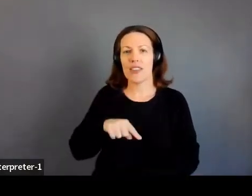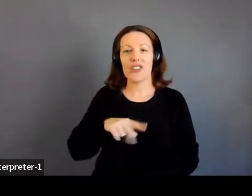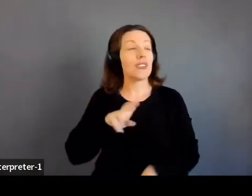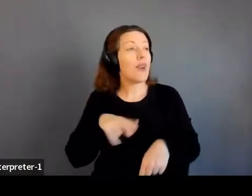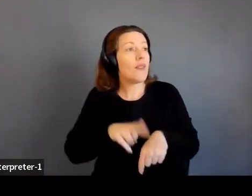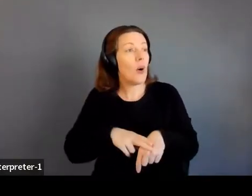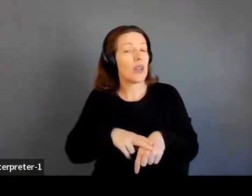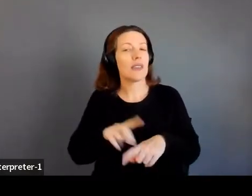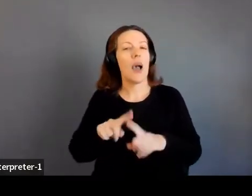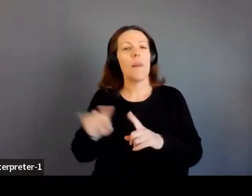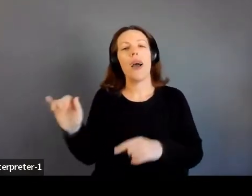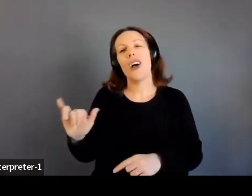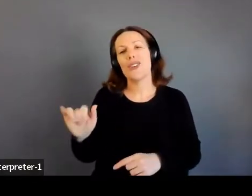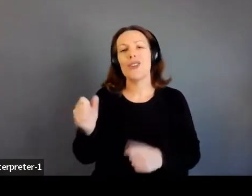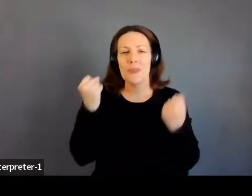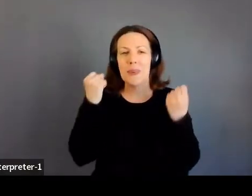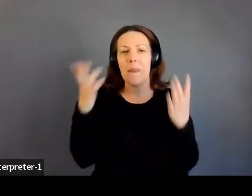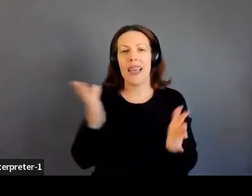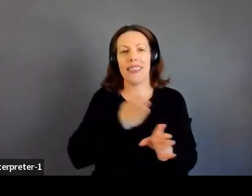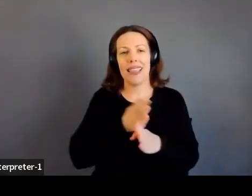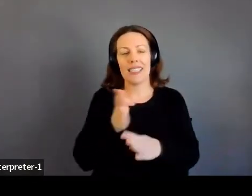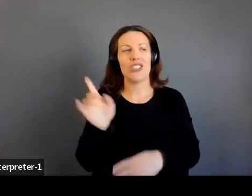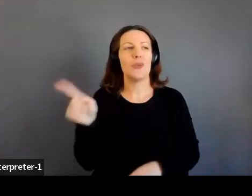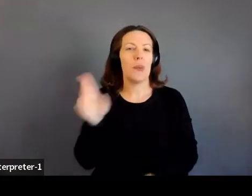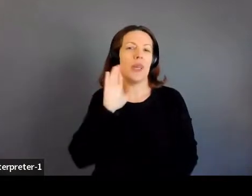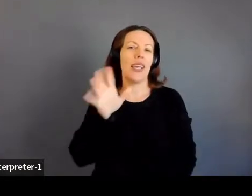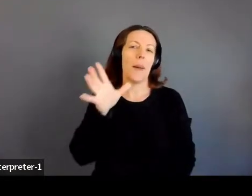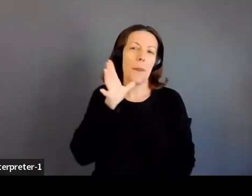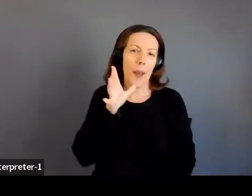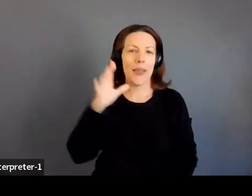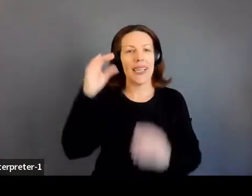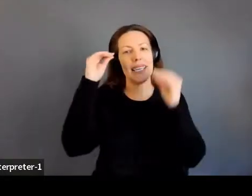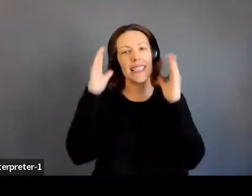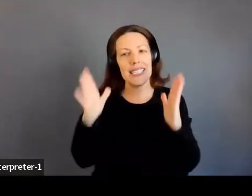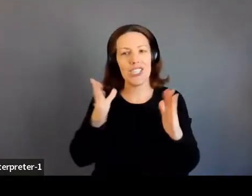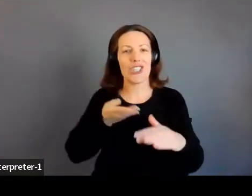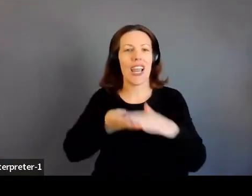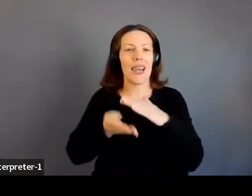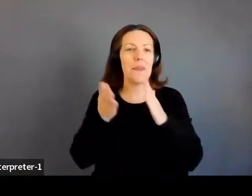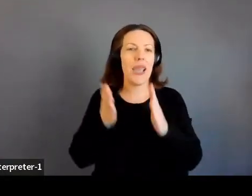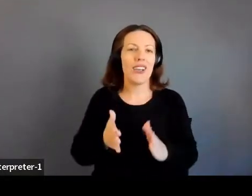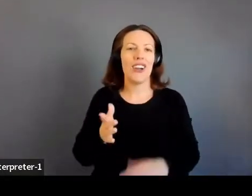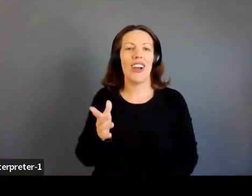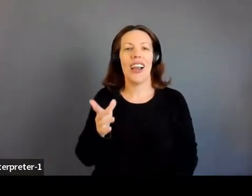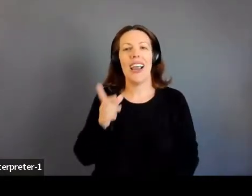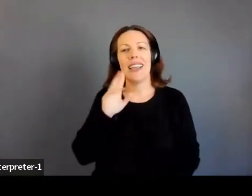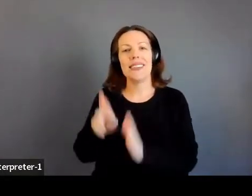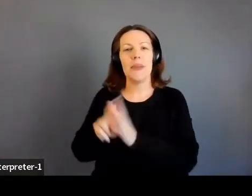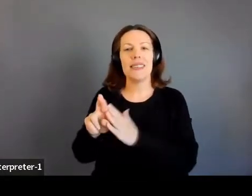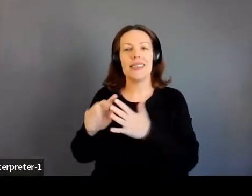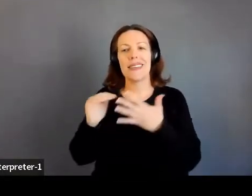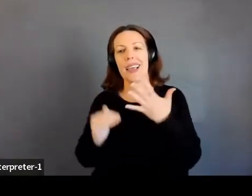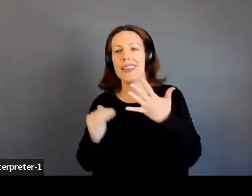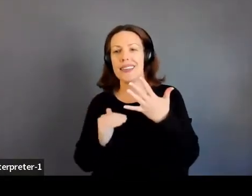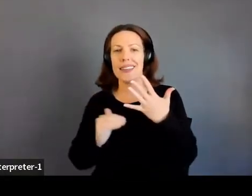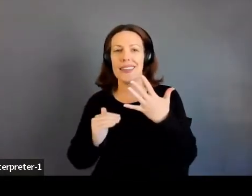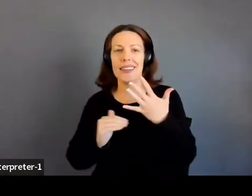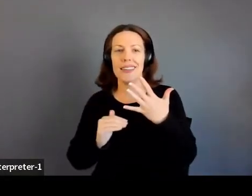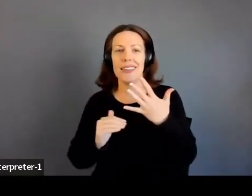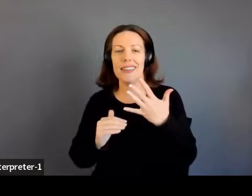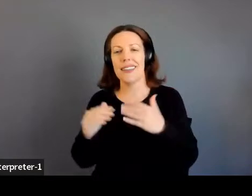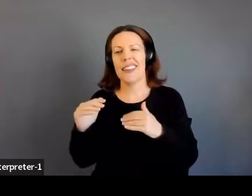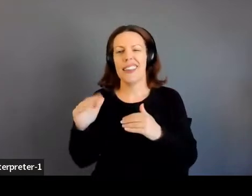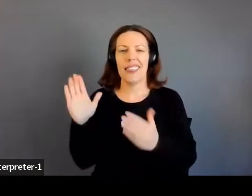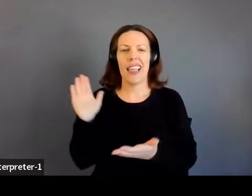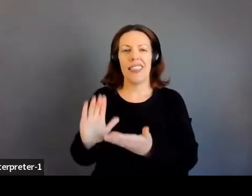but, but she also is going to be a lot of other things. She's going to be a mommy and a teacher and a baker and like flying to space is kind of like the, the least exciting